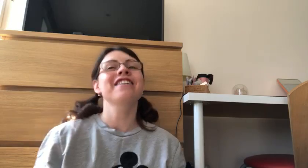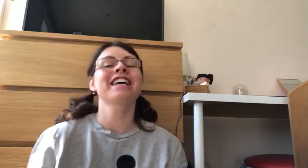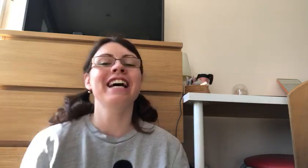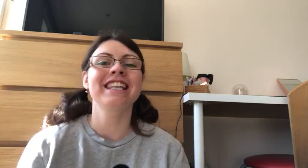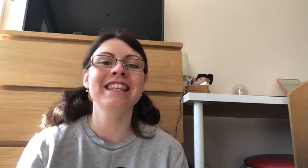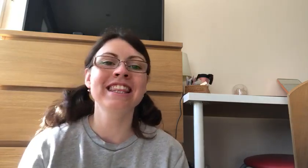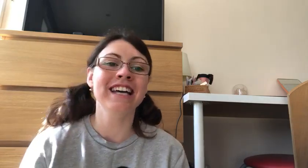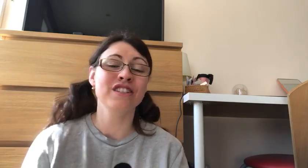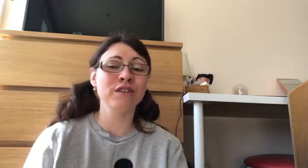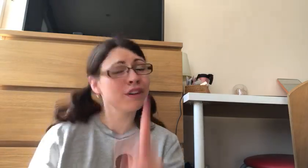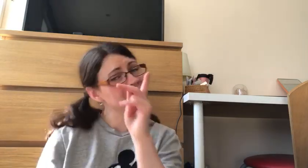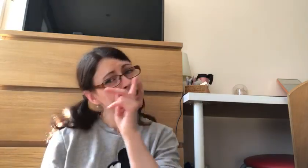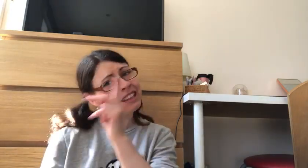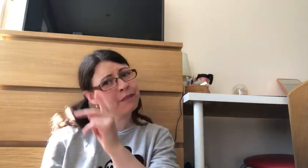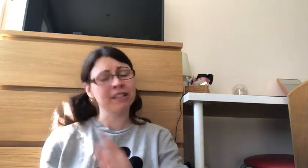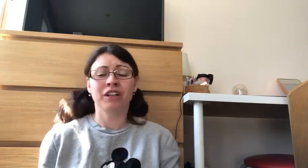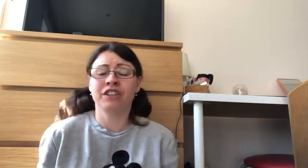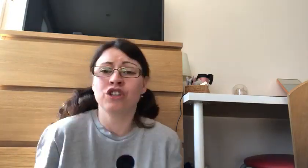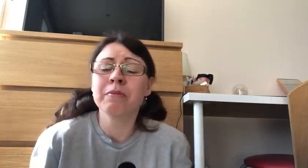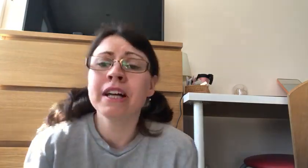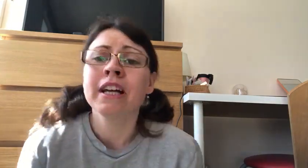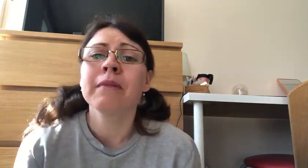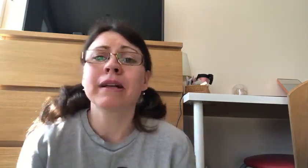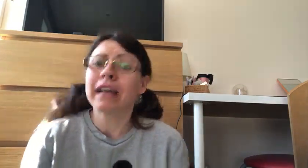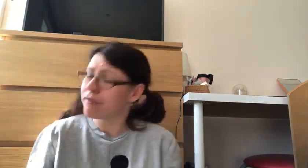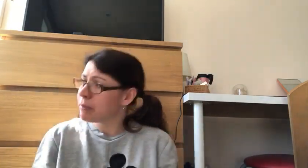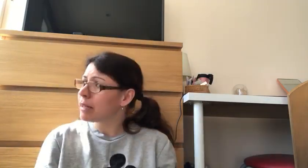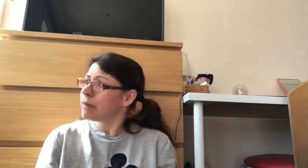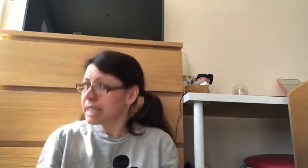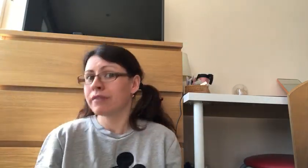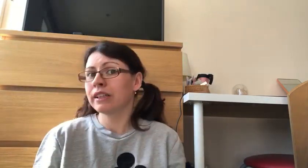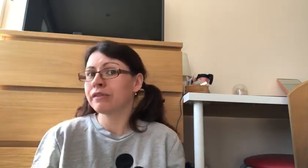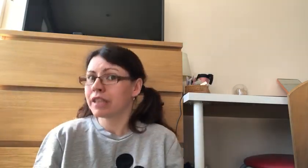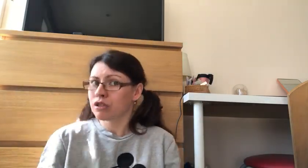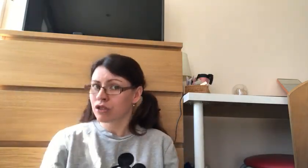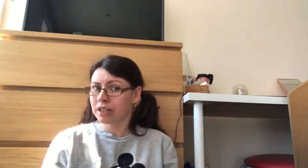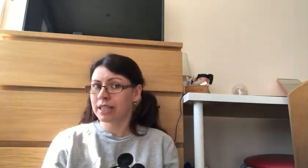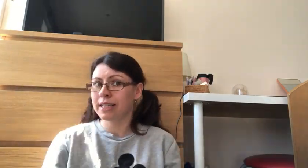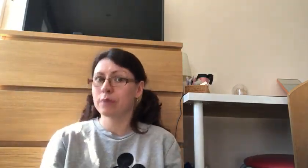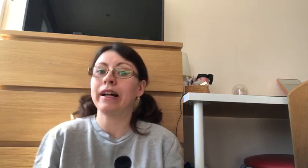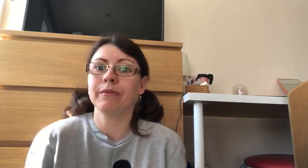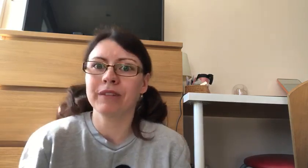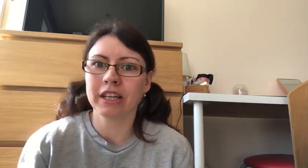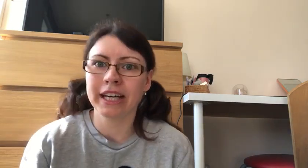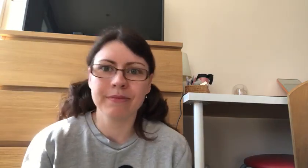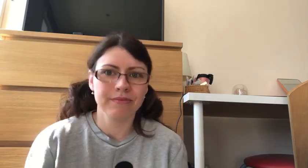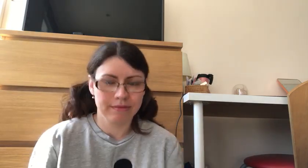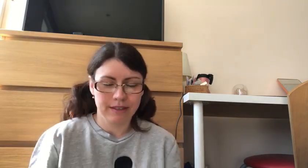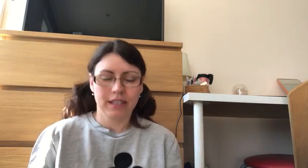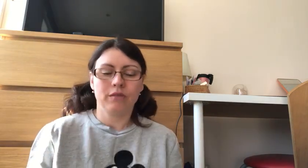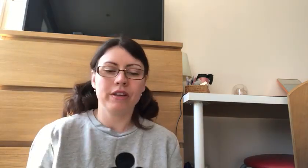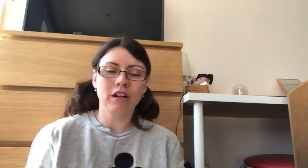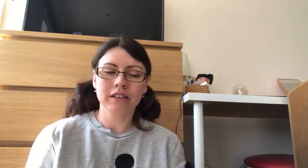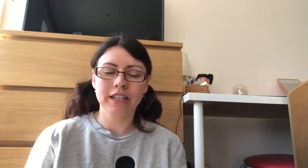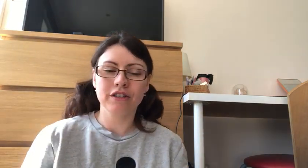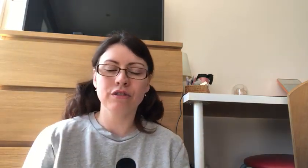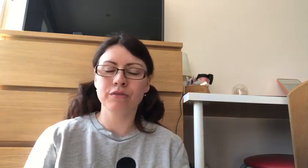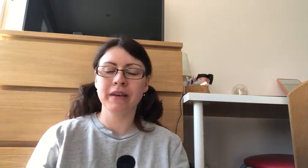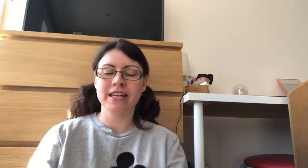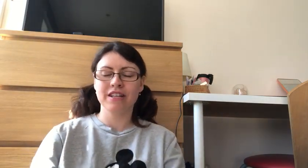okay lions you've got a little bit harder job but everybody please feel free to join in as well okay we all need to be in